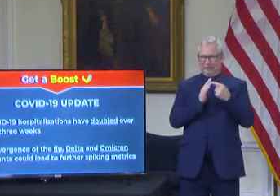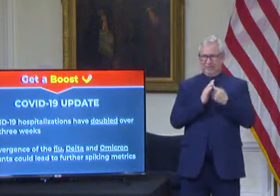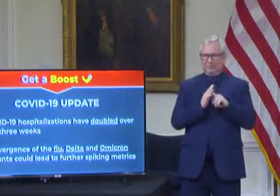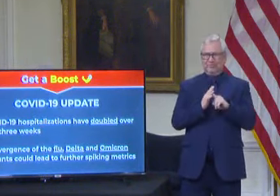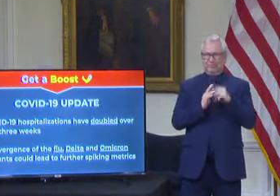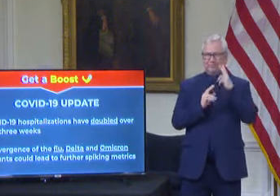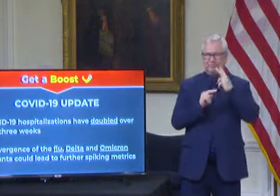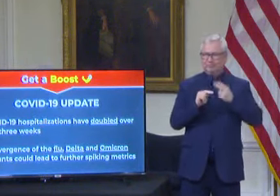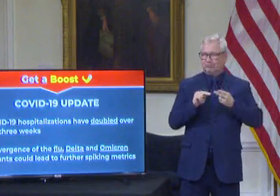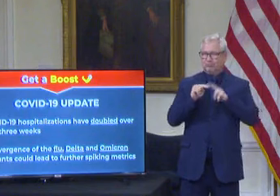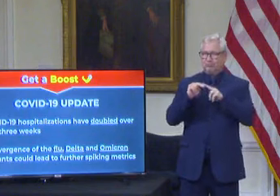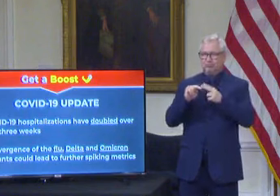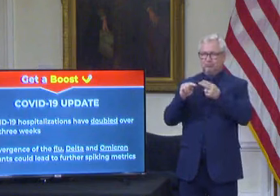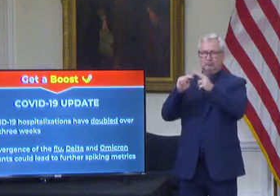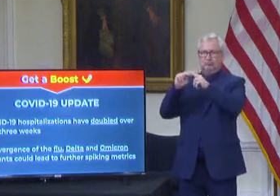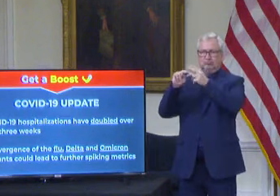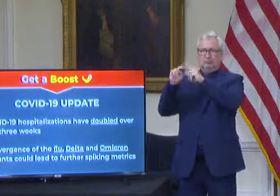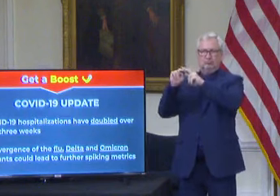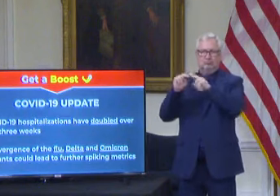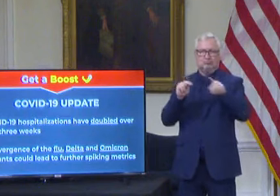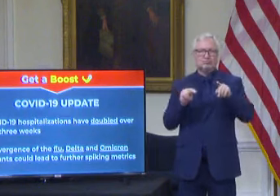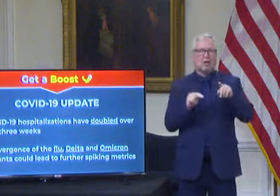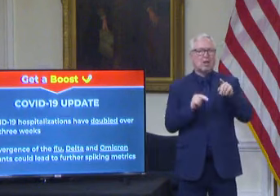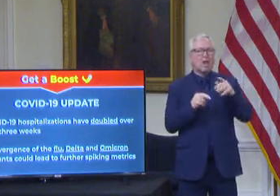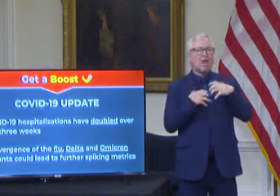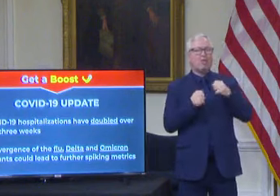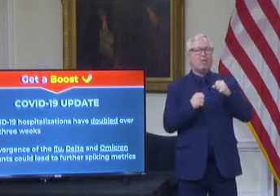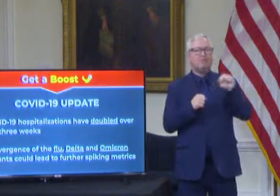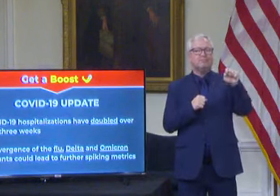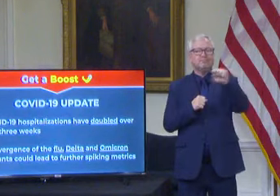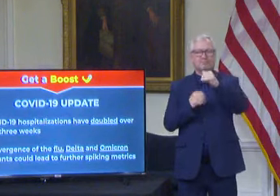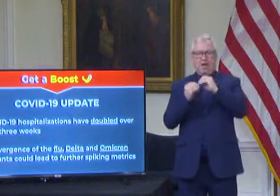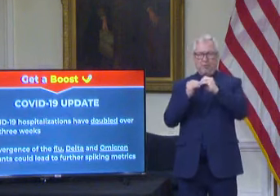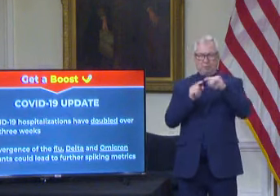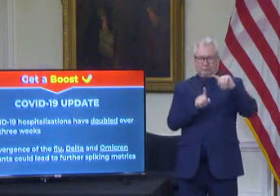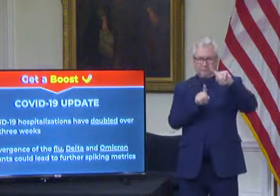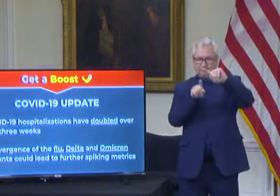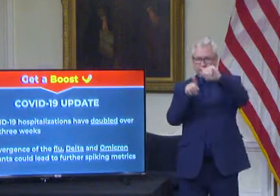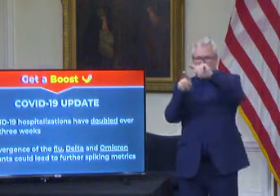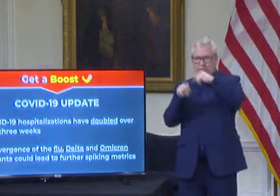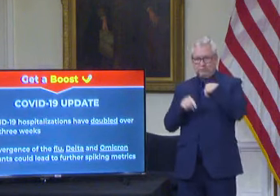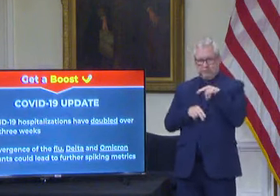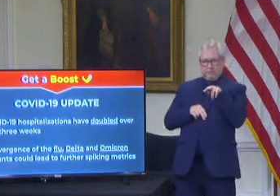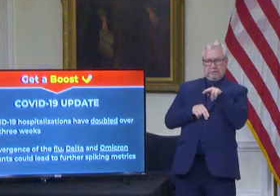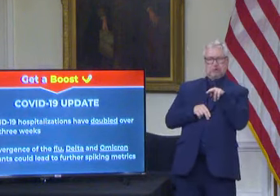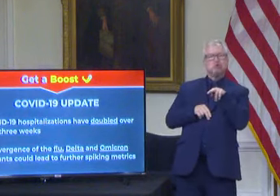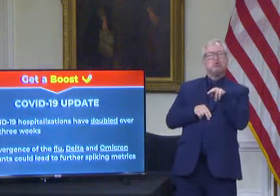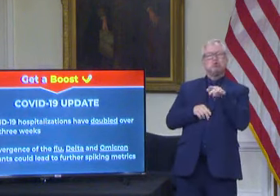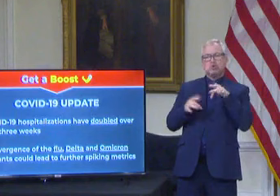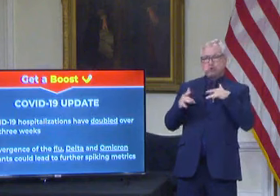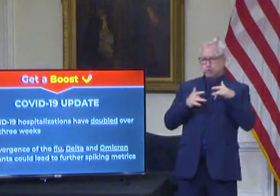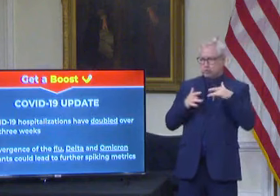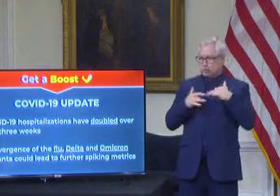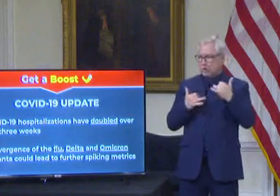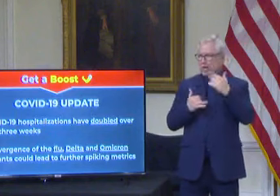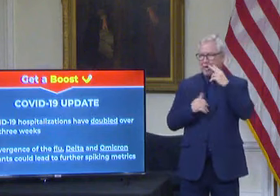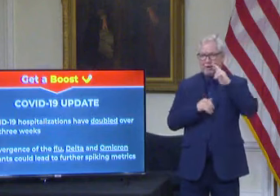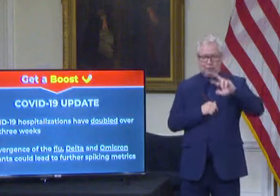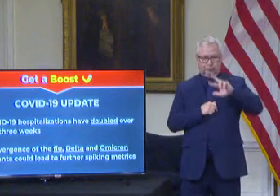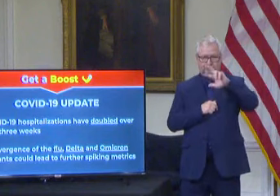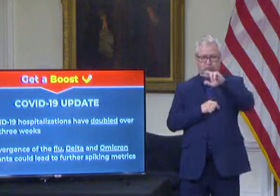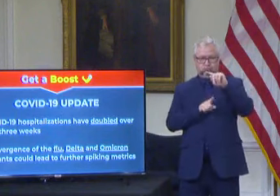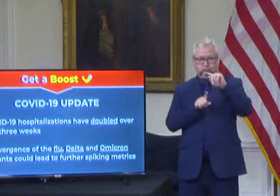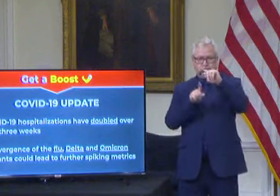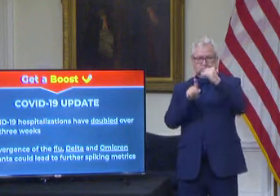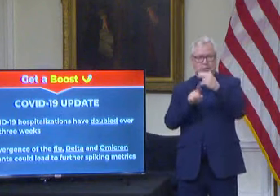in our key health metrics and we're increasingly concerned by the sharp rise in hospitalizations which have